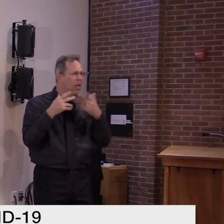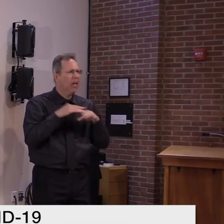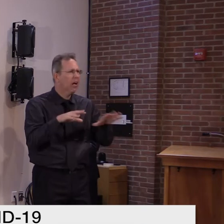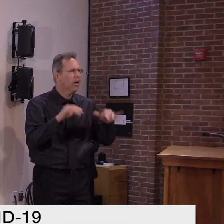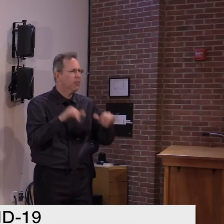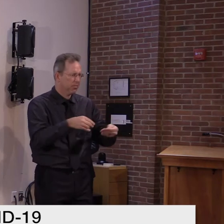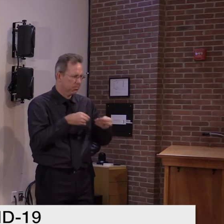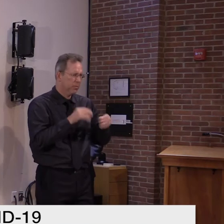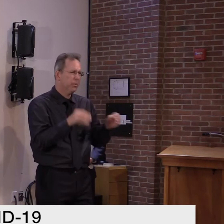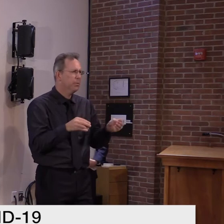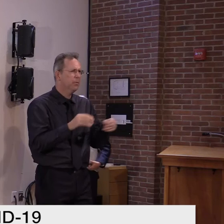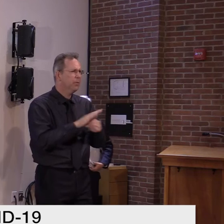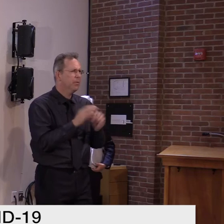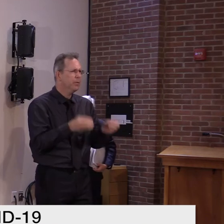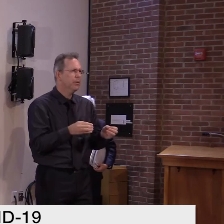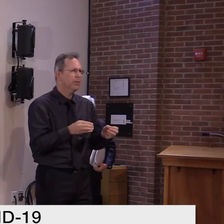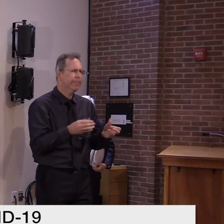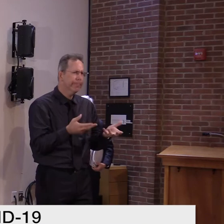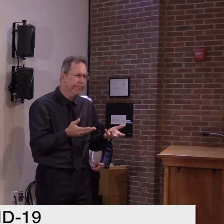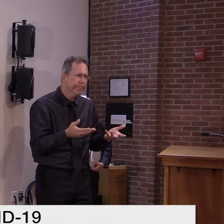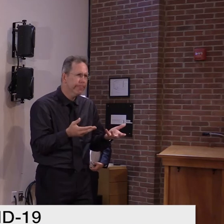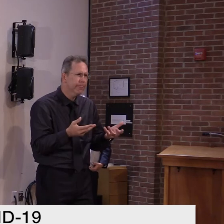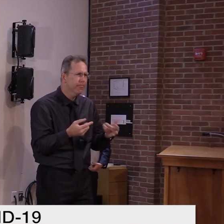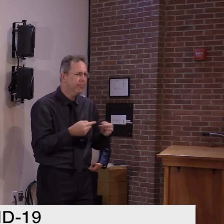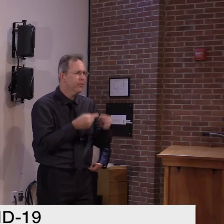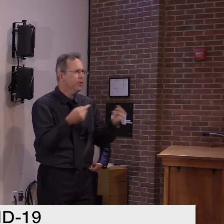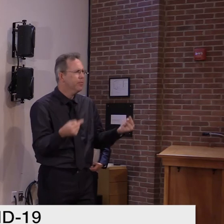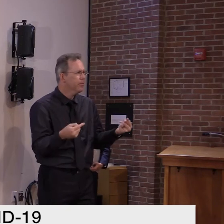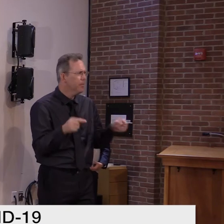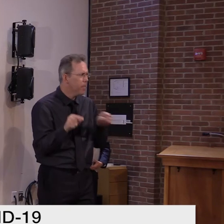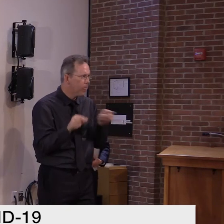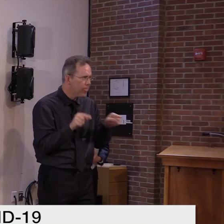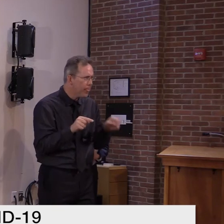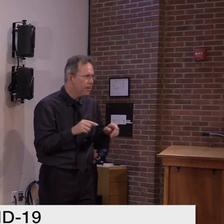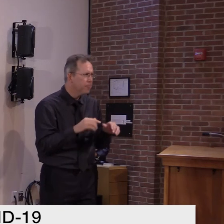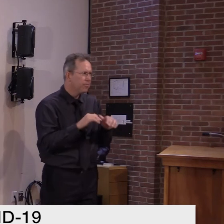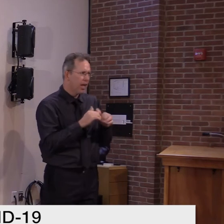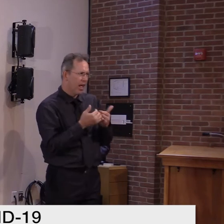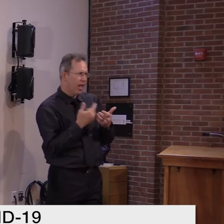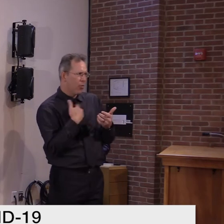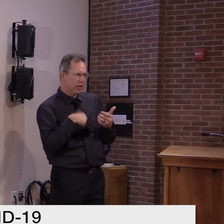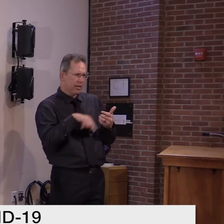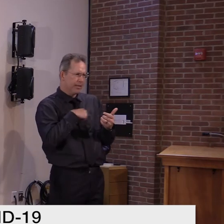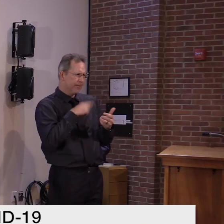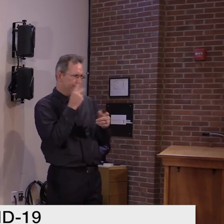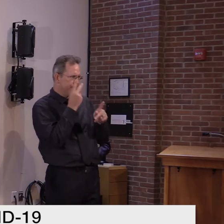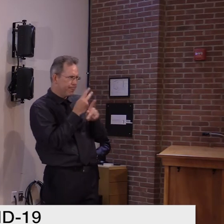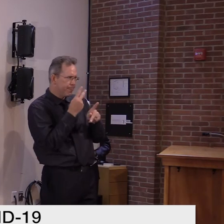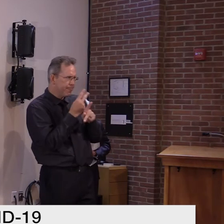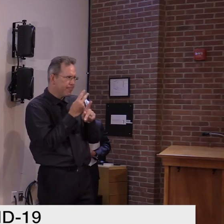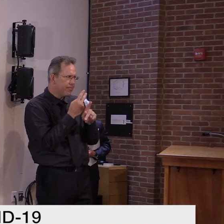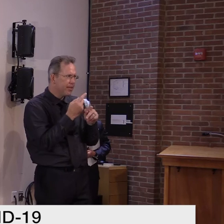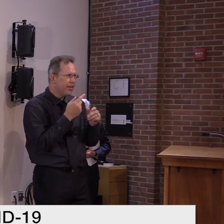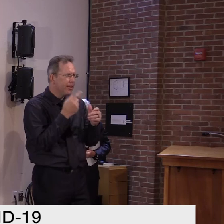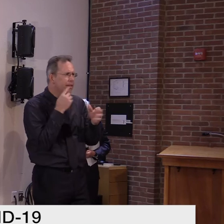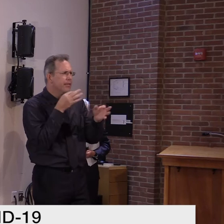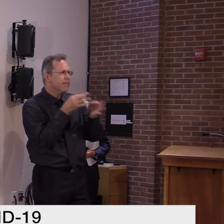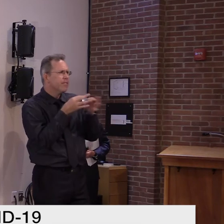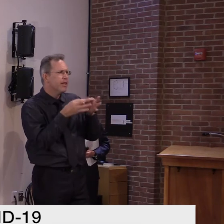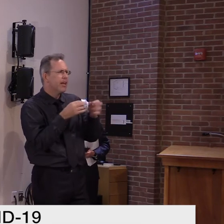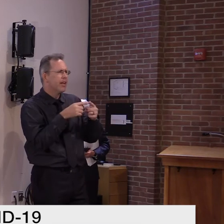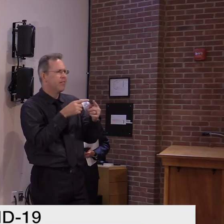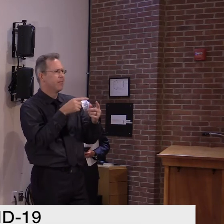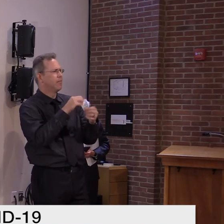define a disease in all the clinical circumstances surrounding it and then integrate what the test showed